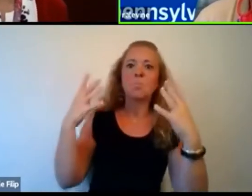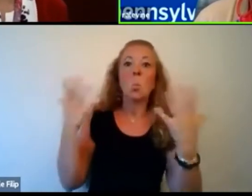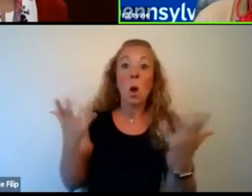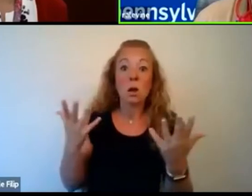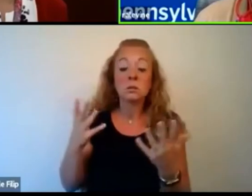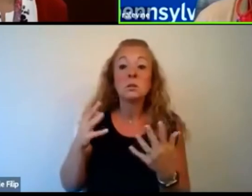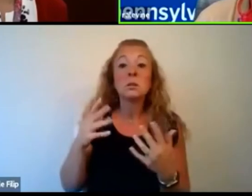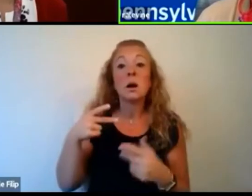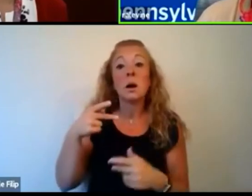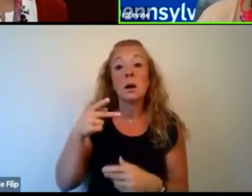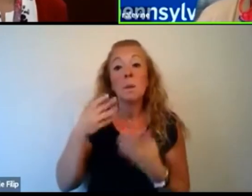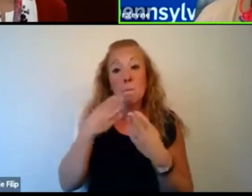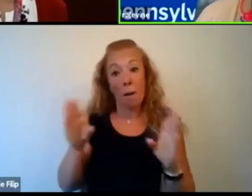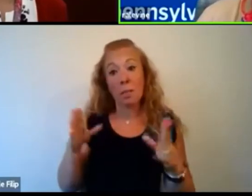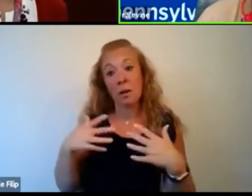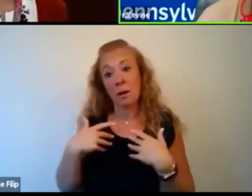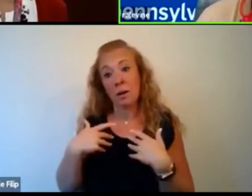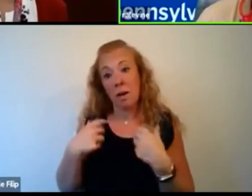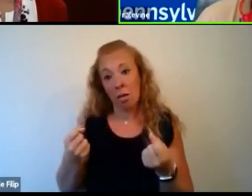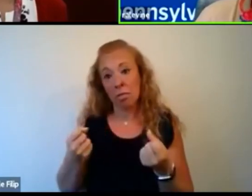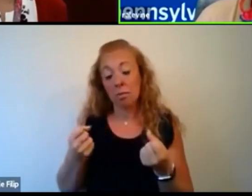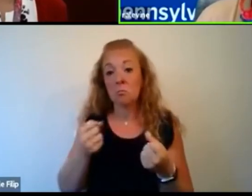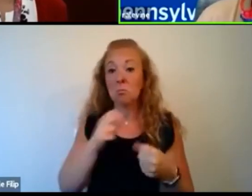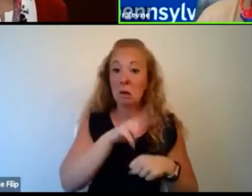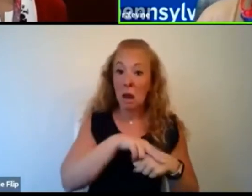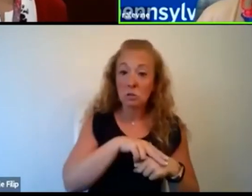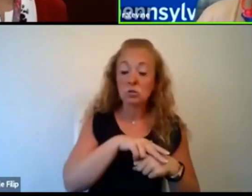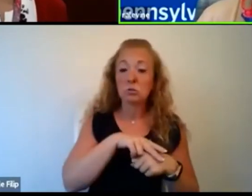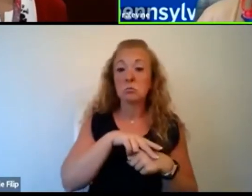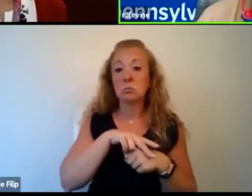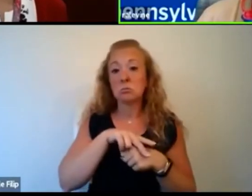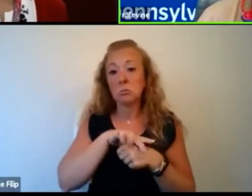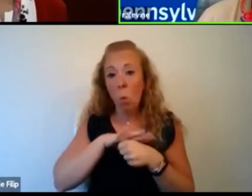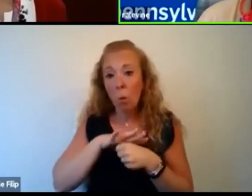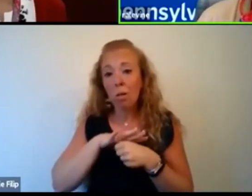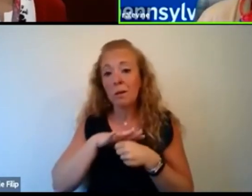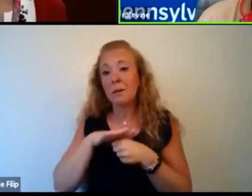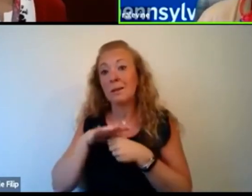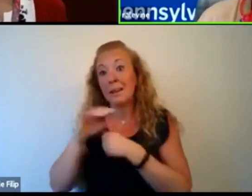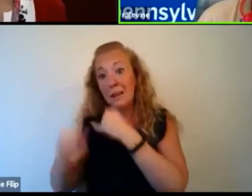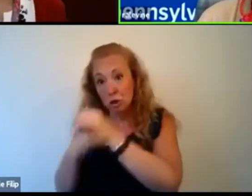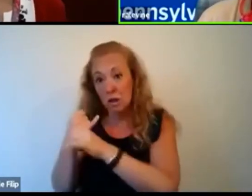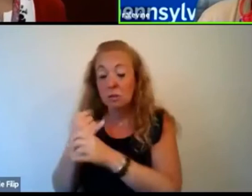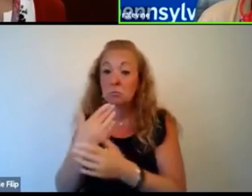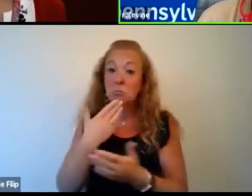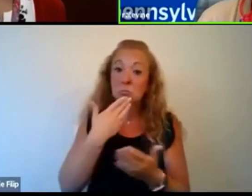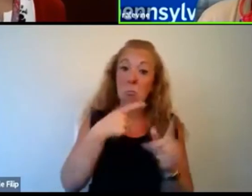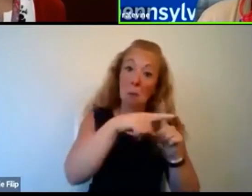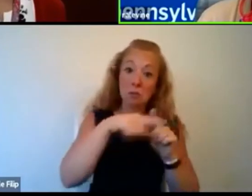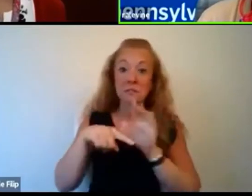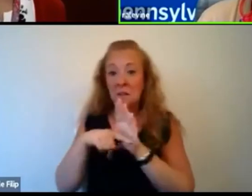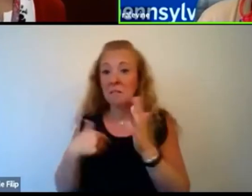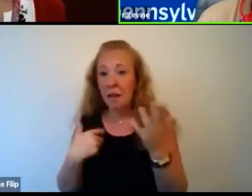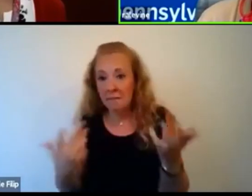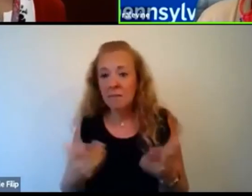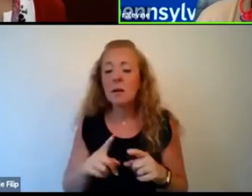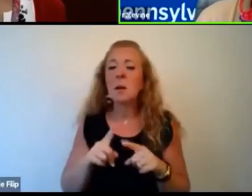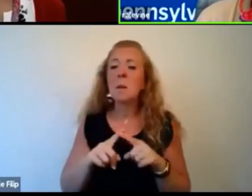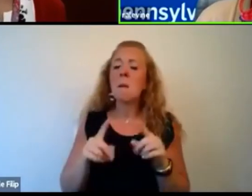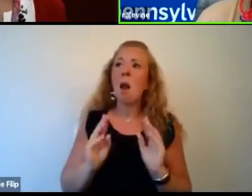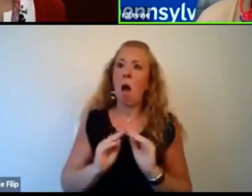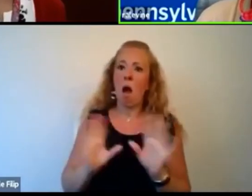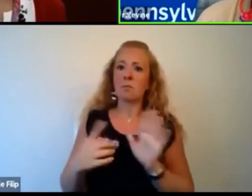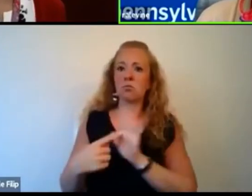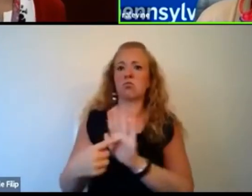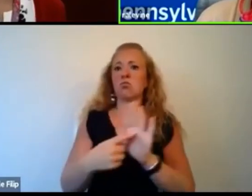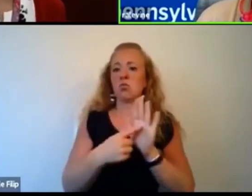internationally. I think that's good and bad. Um, uh, but it certainly has put a spotlight in terms of the importance of public health. Um,